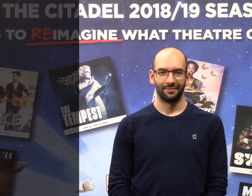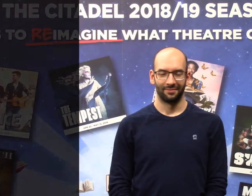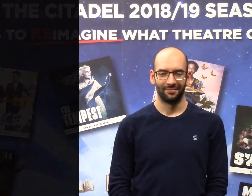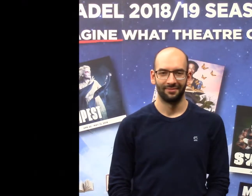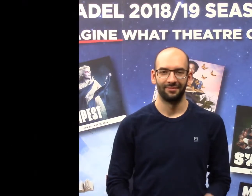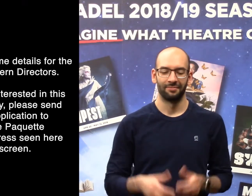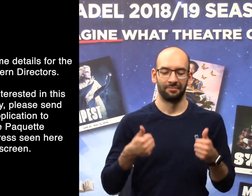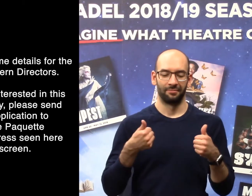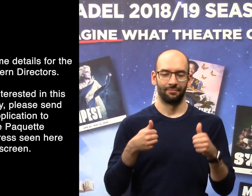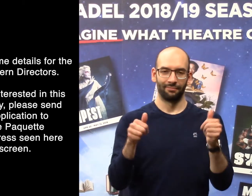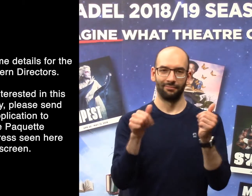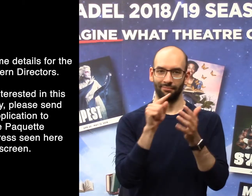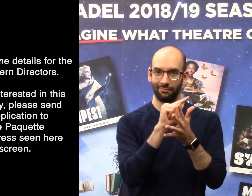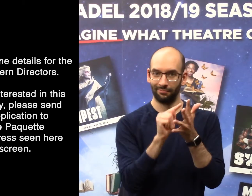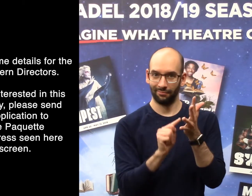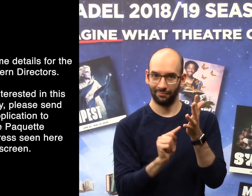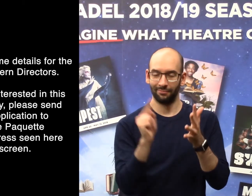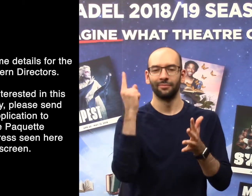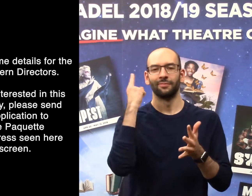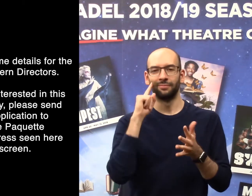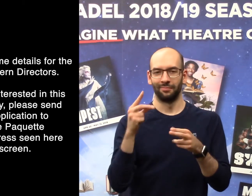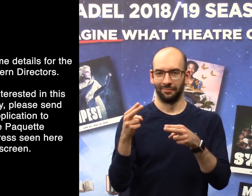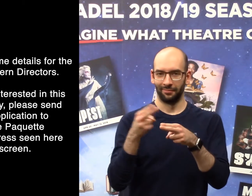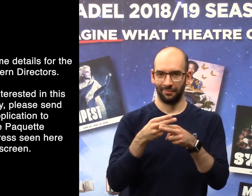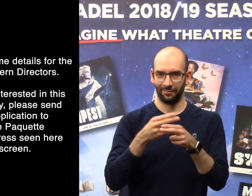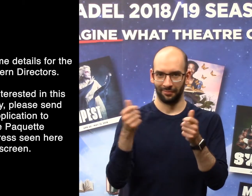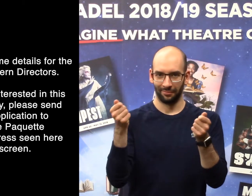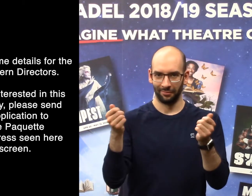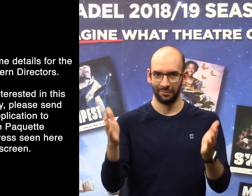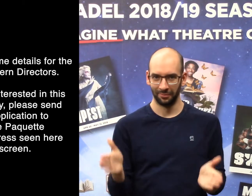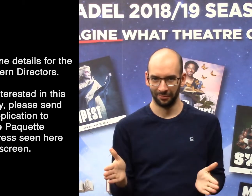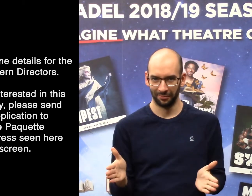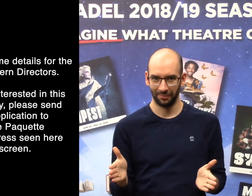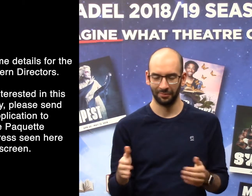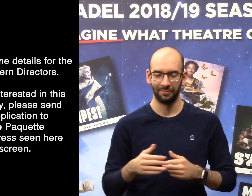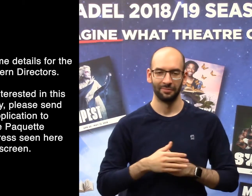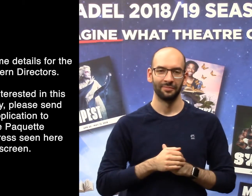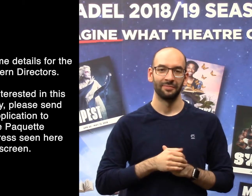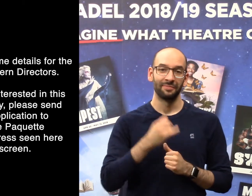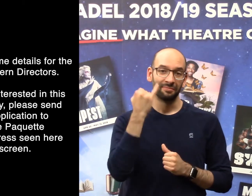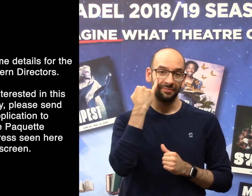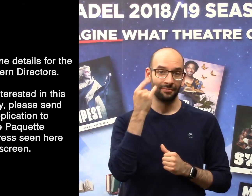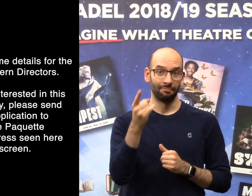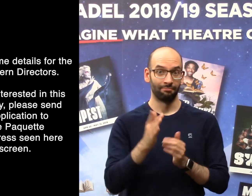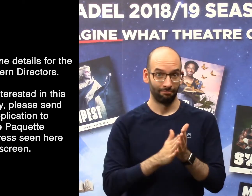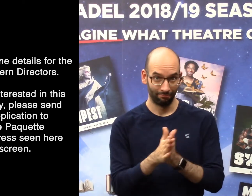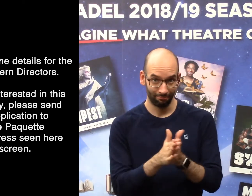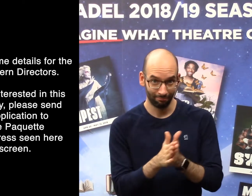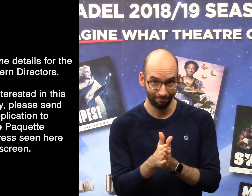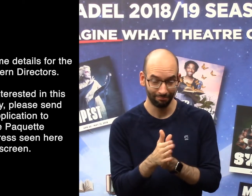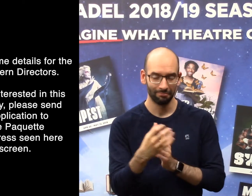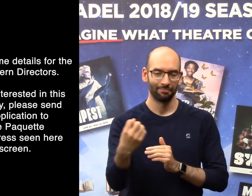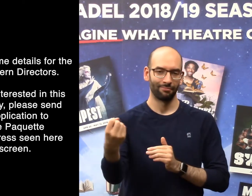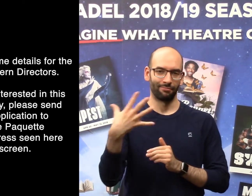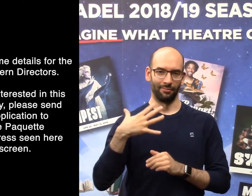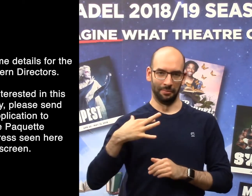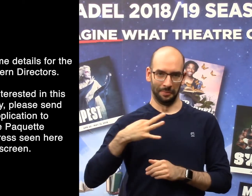Here are some details for the call of intern directors. If you are interested in this opportunity,